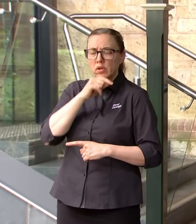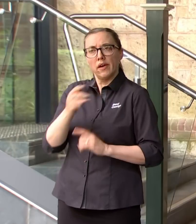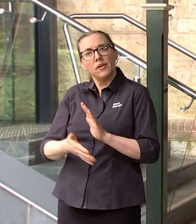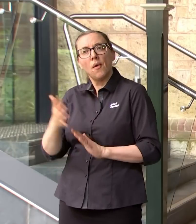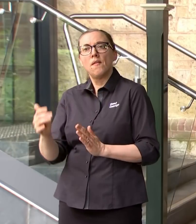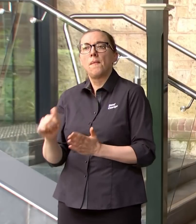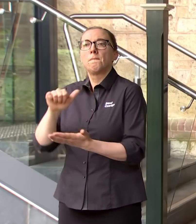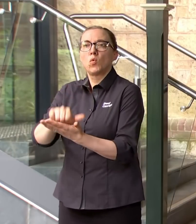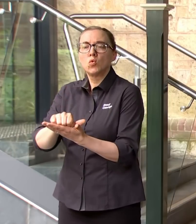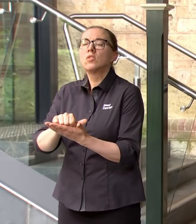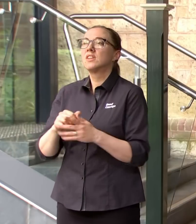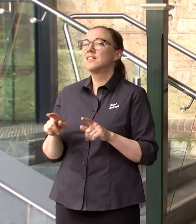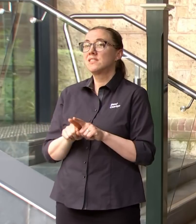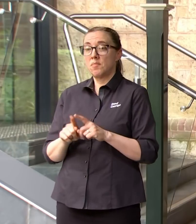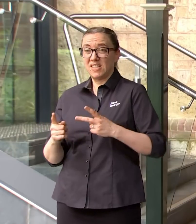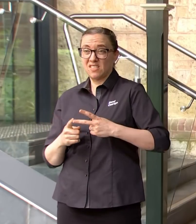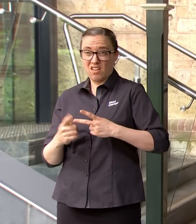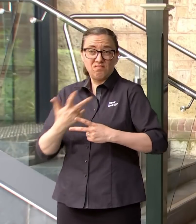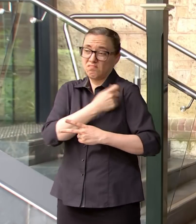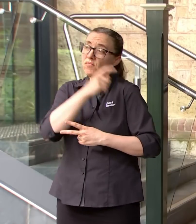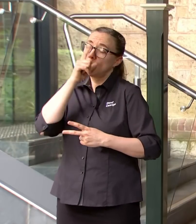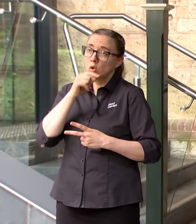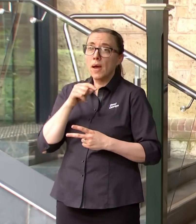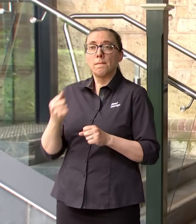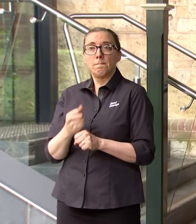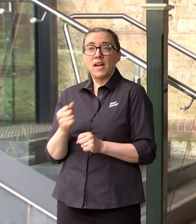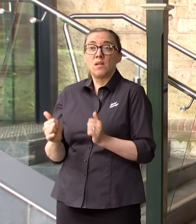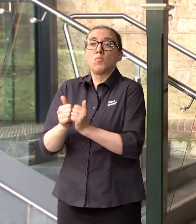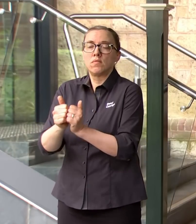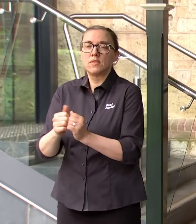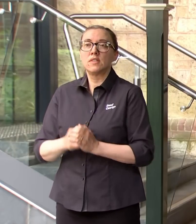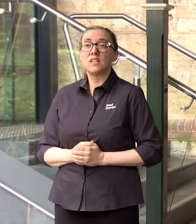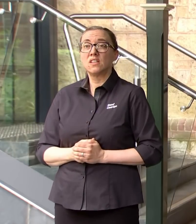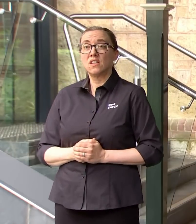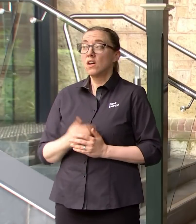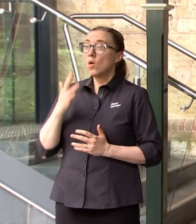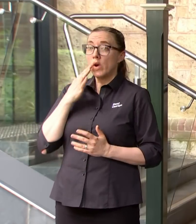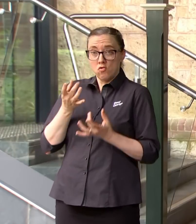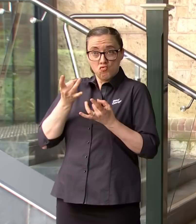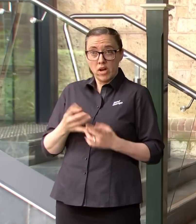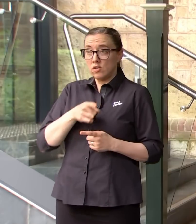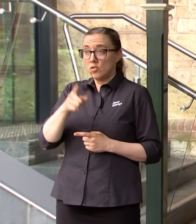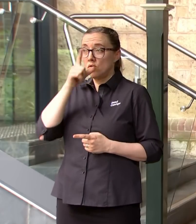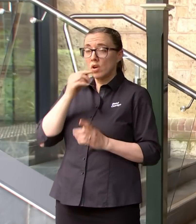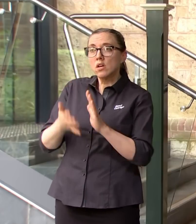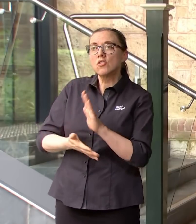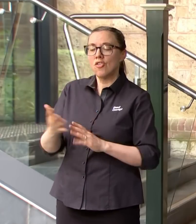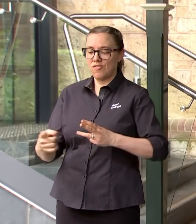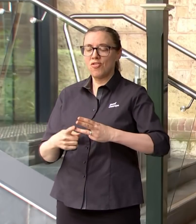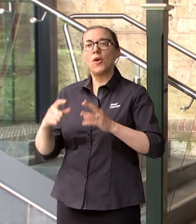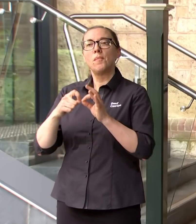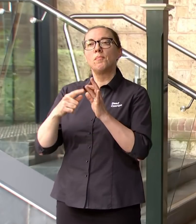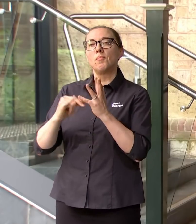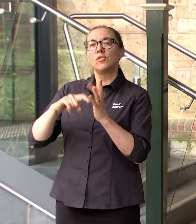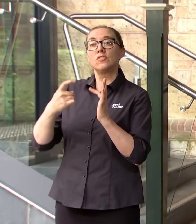also make sure that you can get that booster when you become eligible. We are opening up thousands of